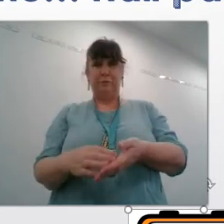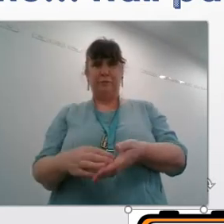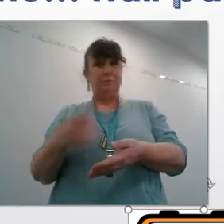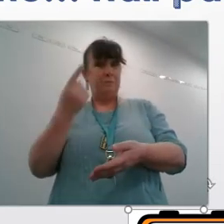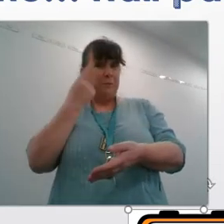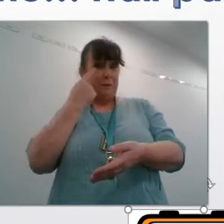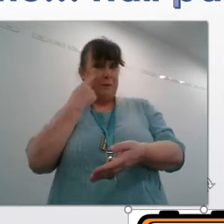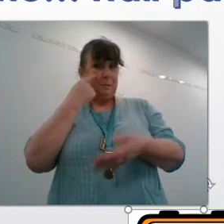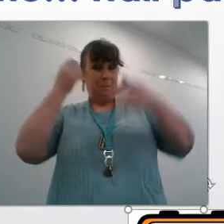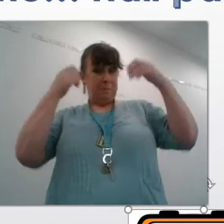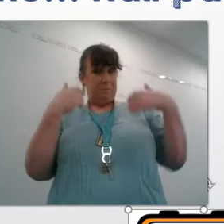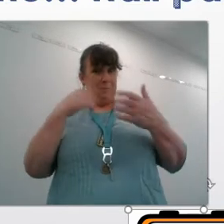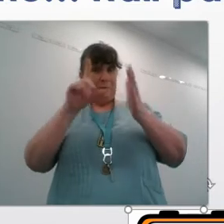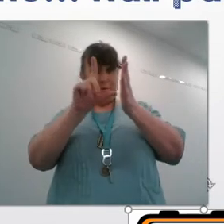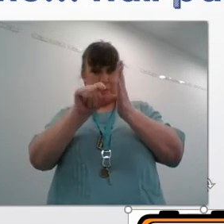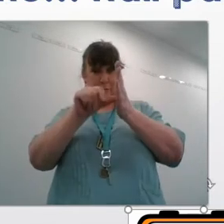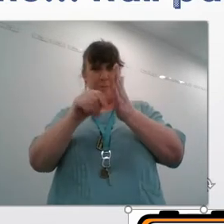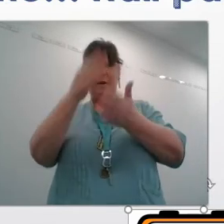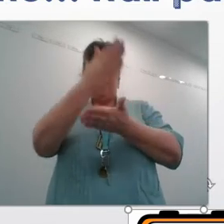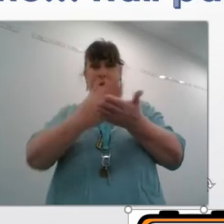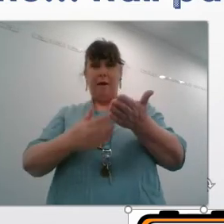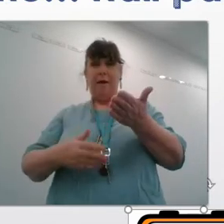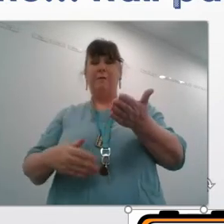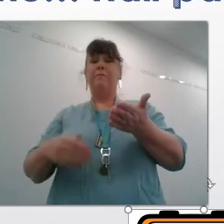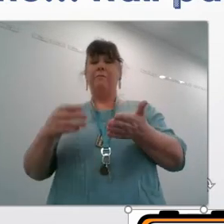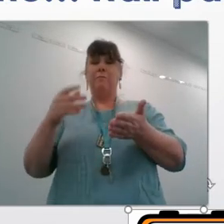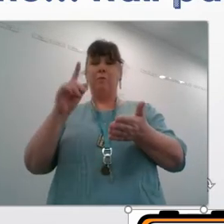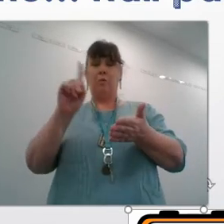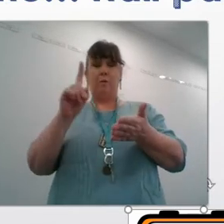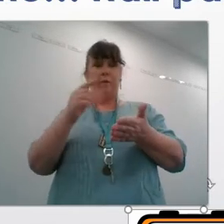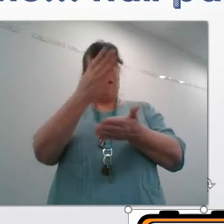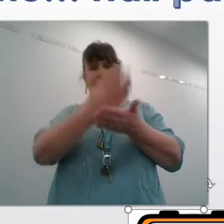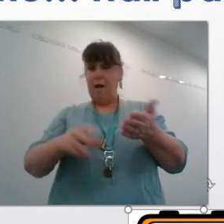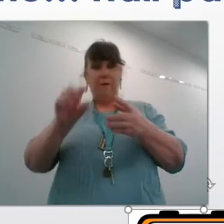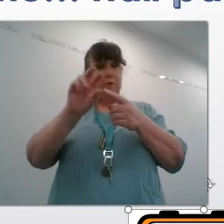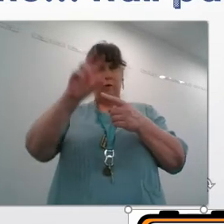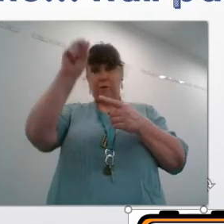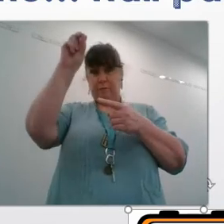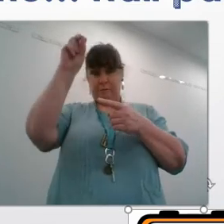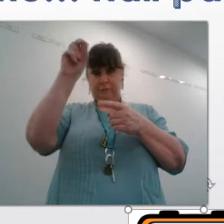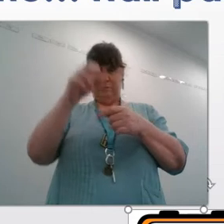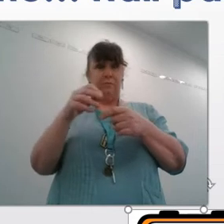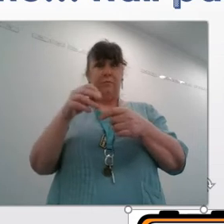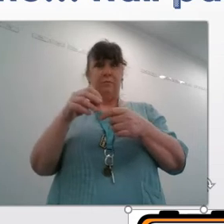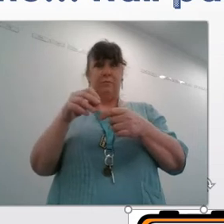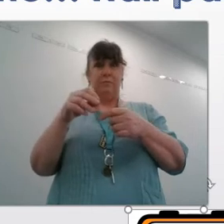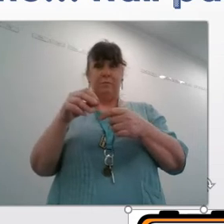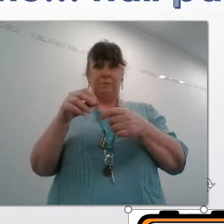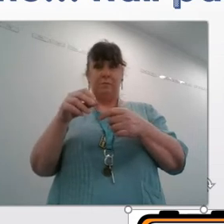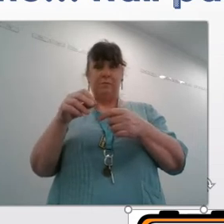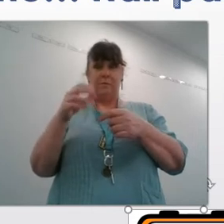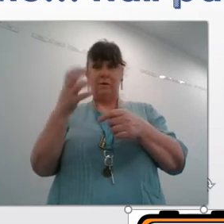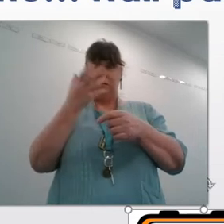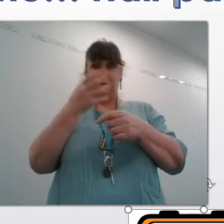so have a look that time half past so half past twelve